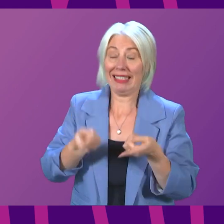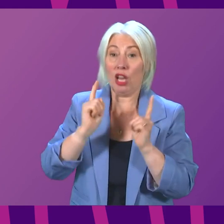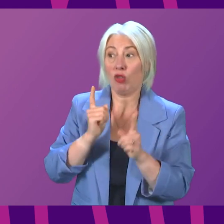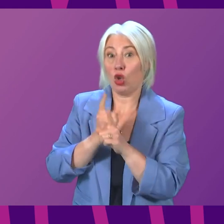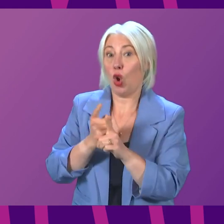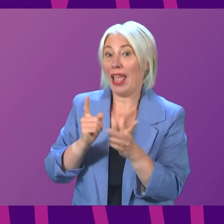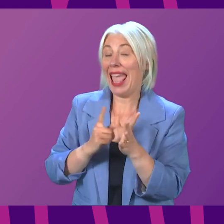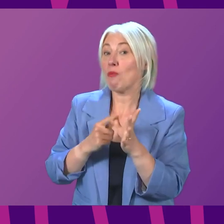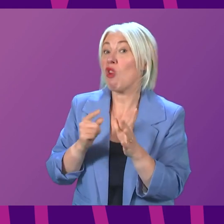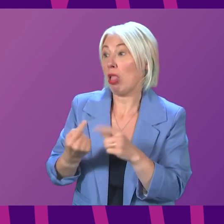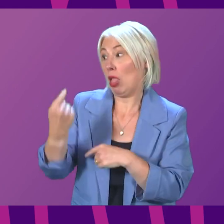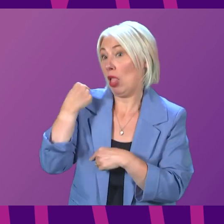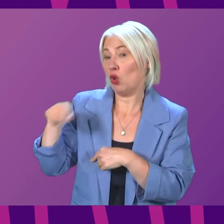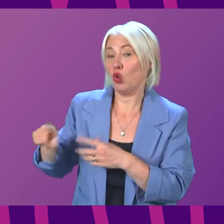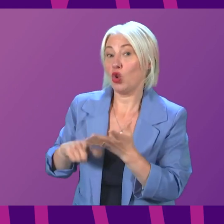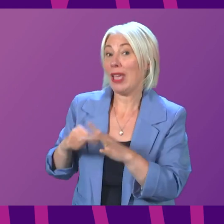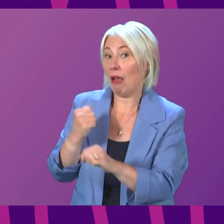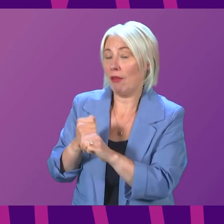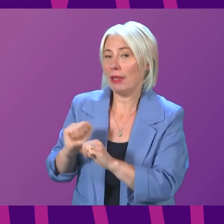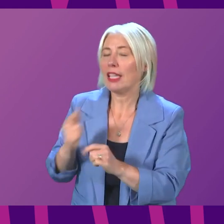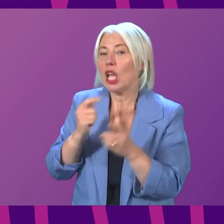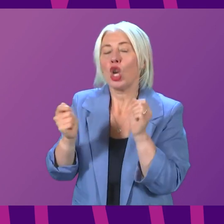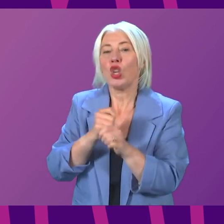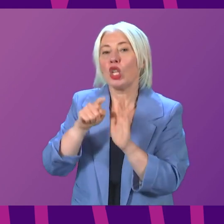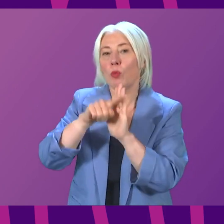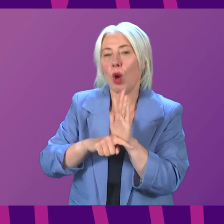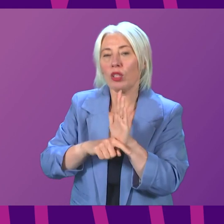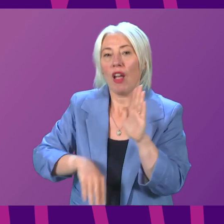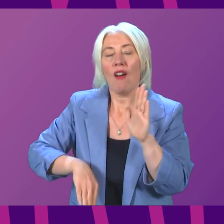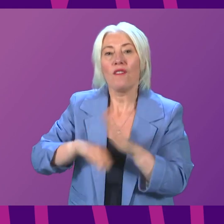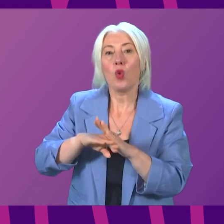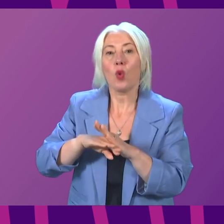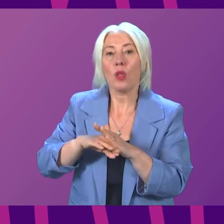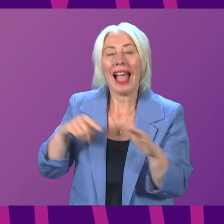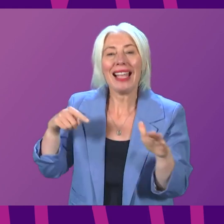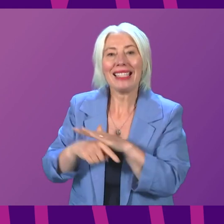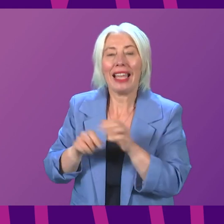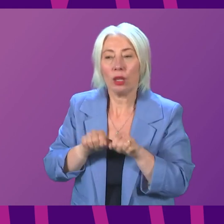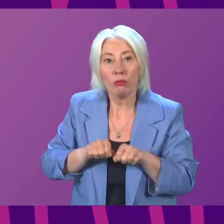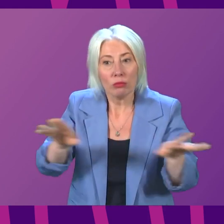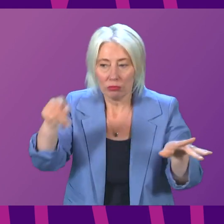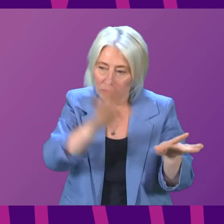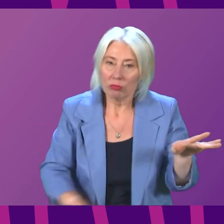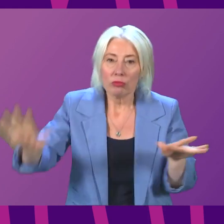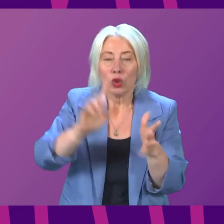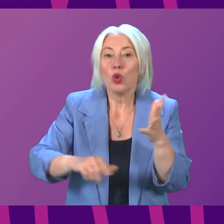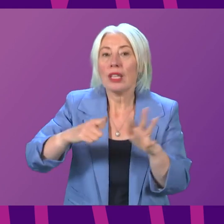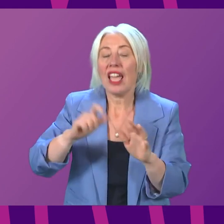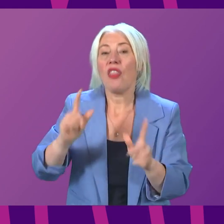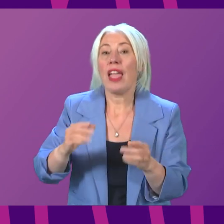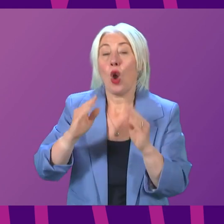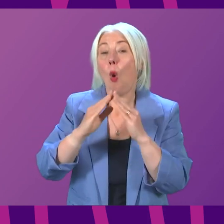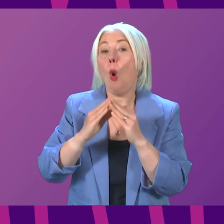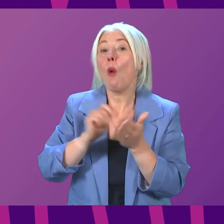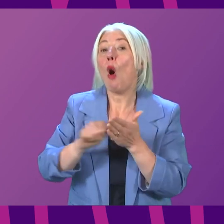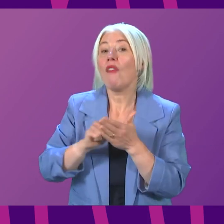when he set out a change in policy to assume full asylum dispersal across the UK. In May, the Home Office then began an